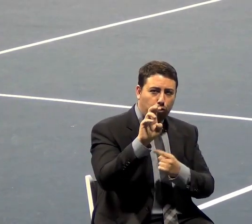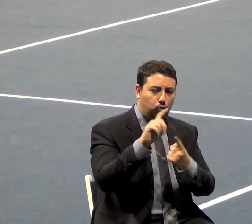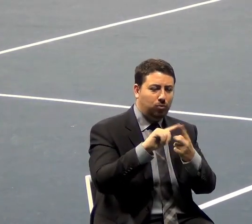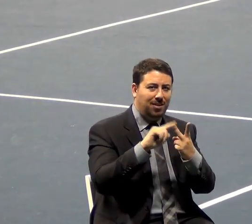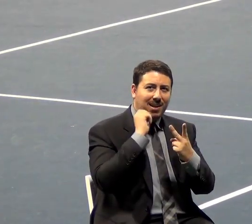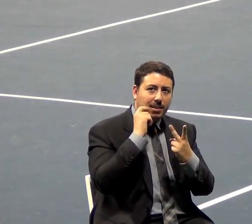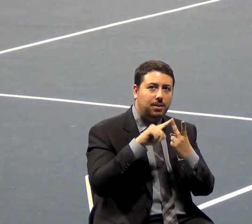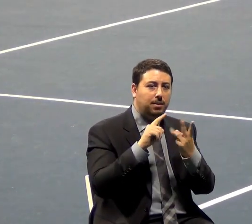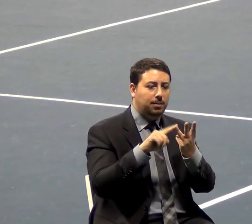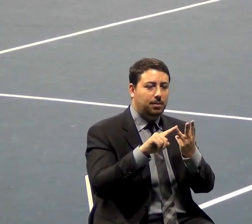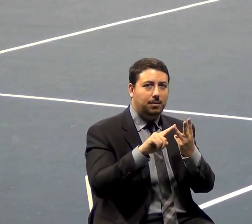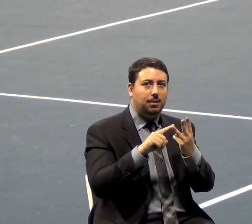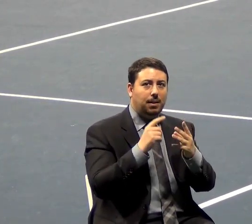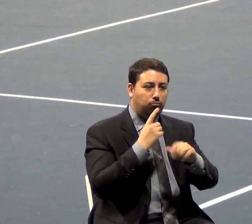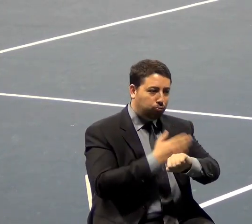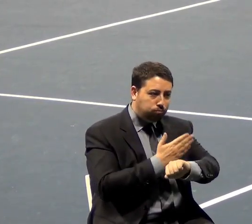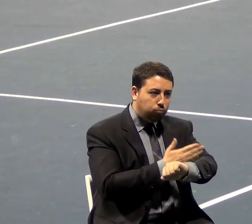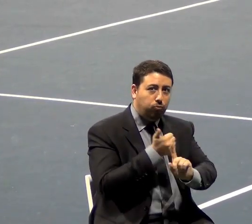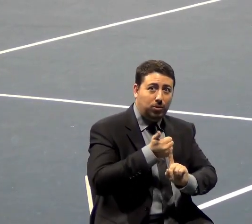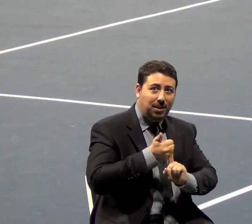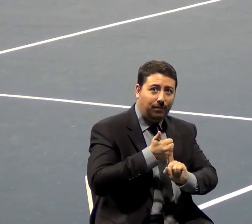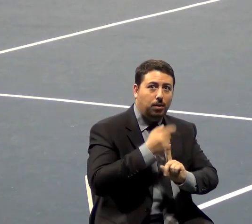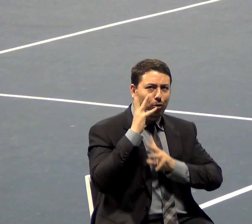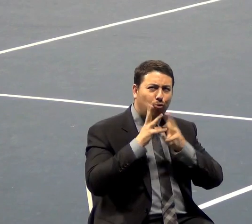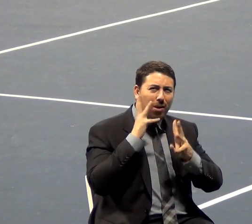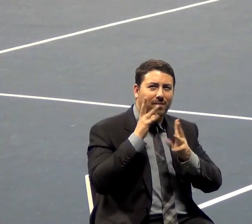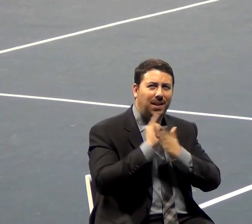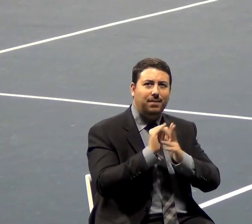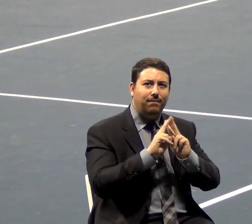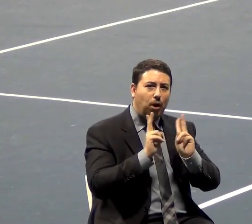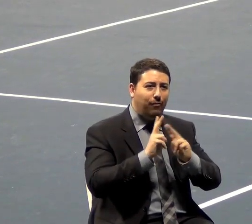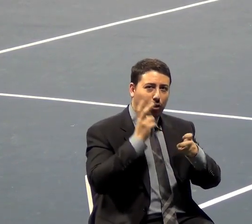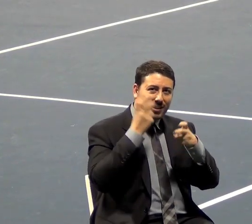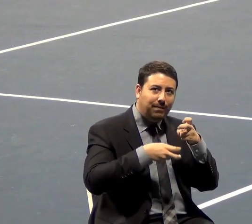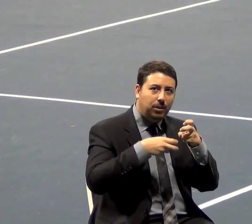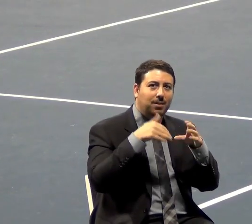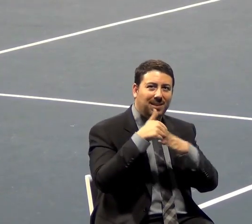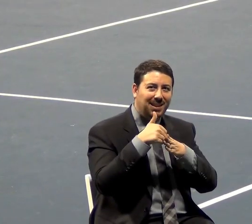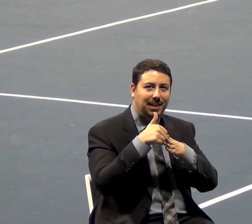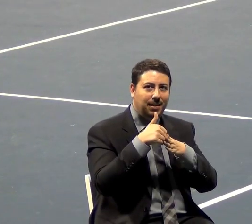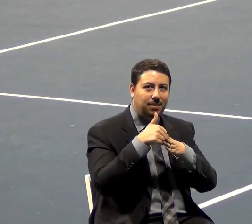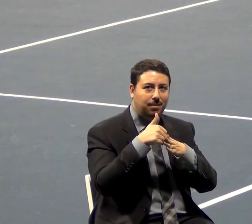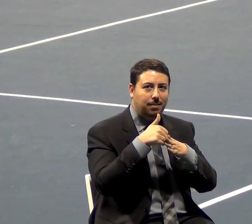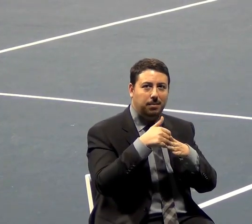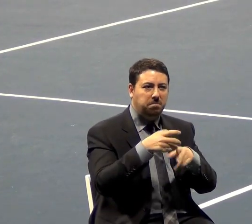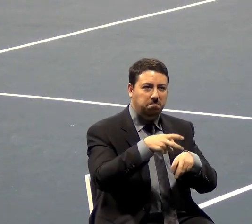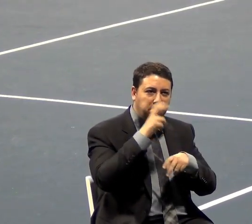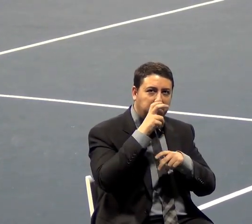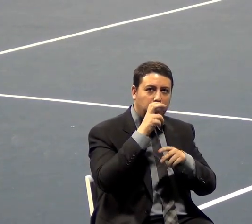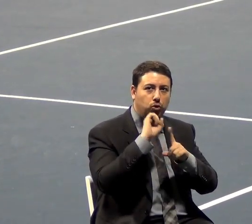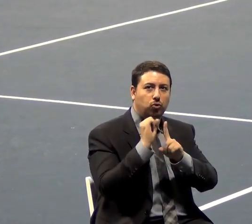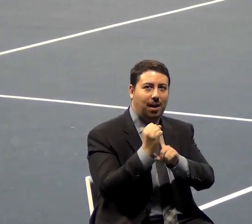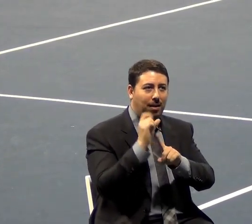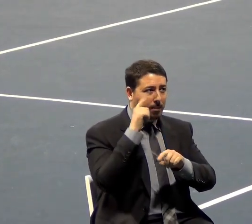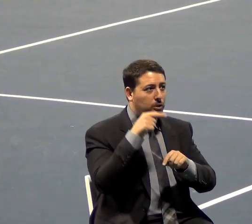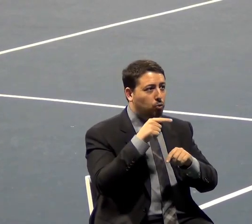and being creative is very, very difficult in a totalitarian society. Because you spend most of your time just trying to